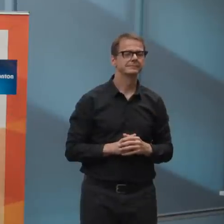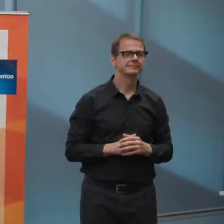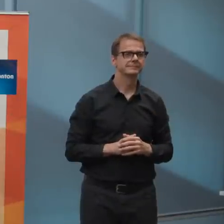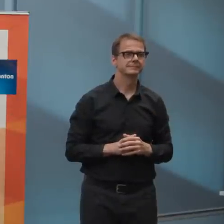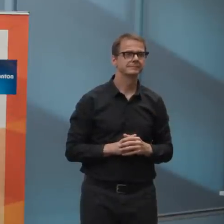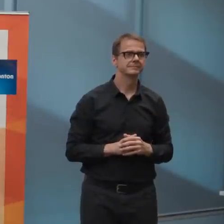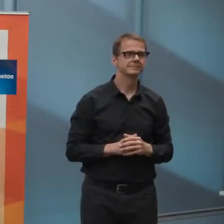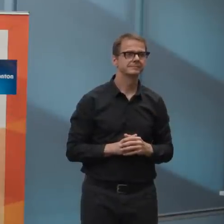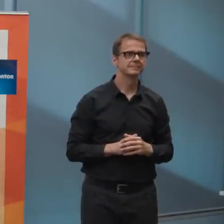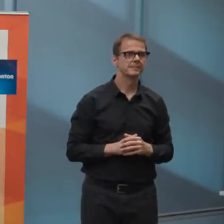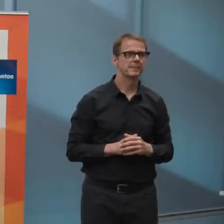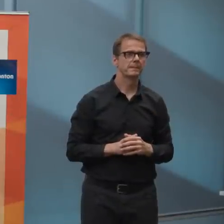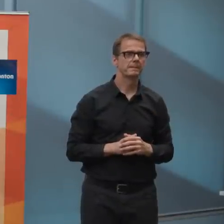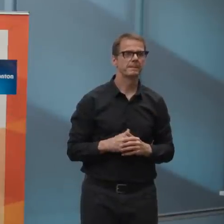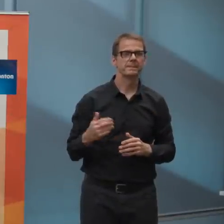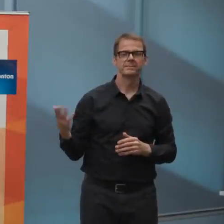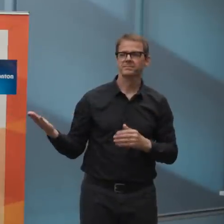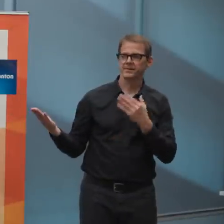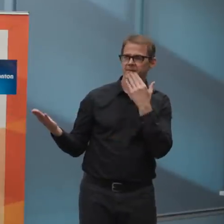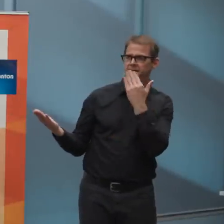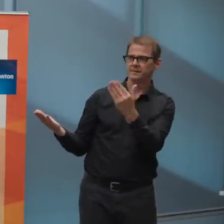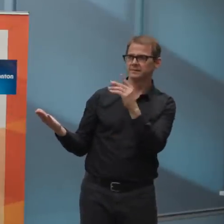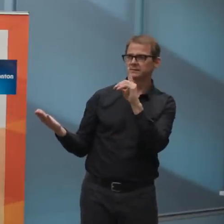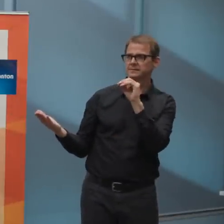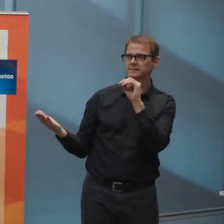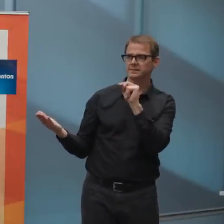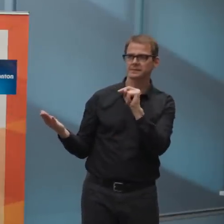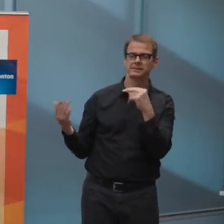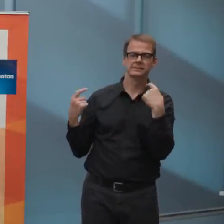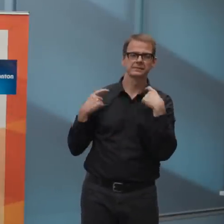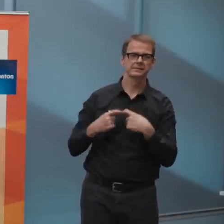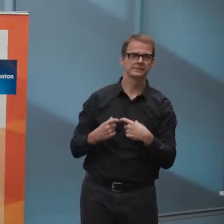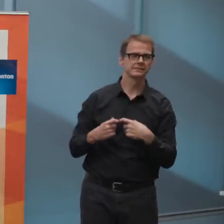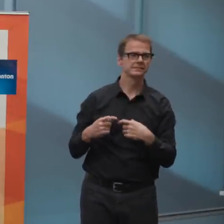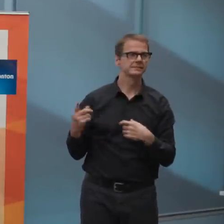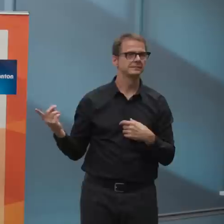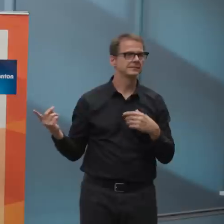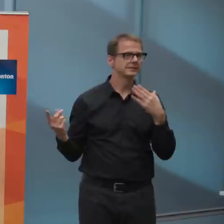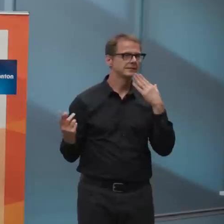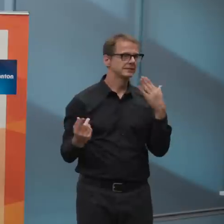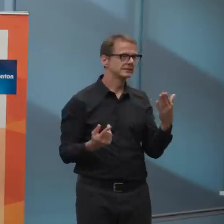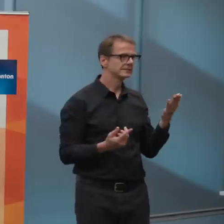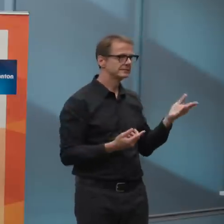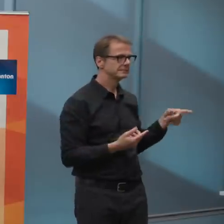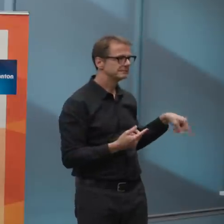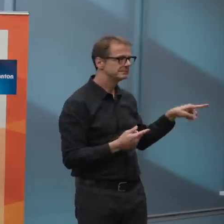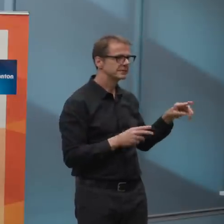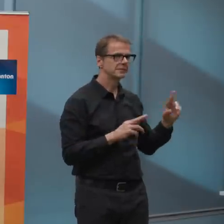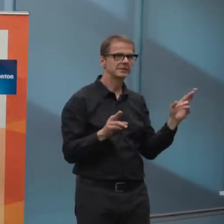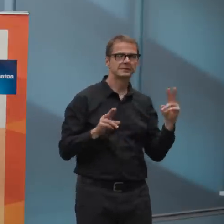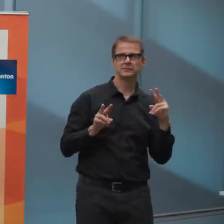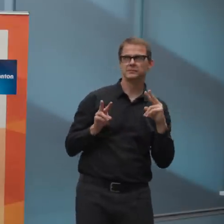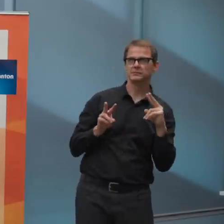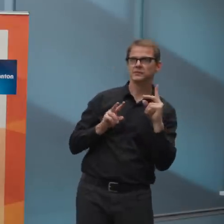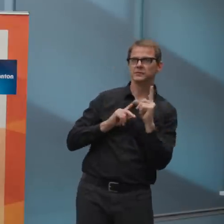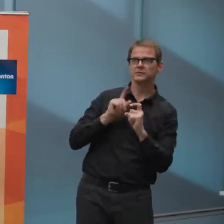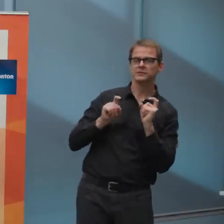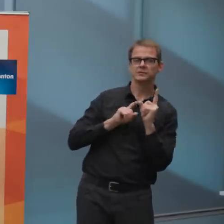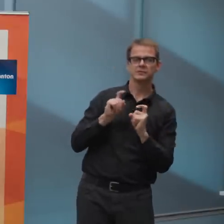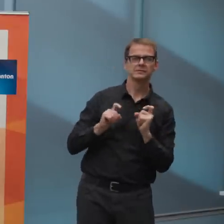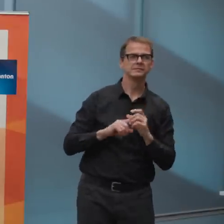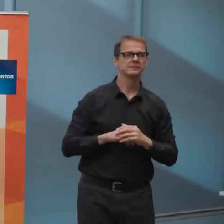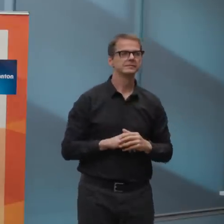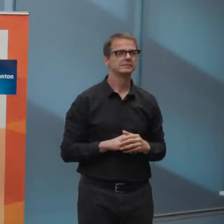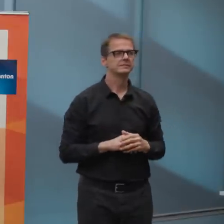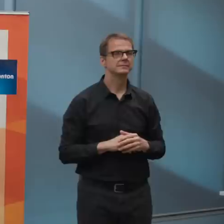Thank you Mr. Mayor thanks all of you for being here today and lots of thanks to Edmontonians. You've done your